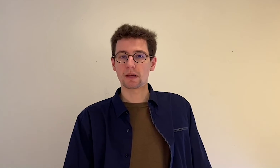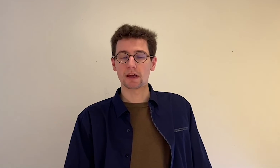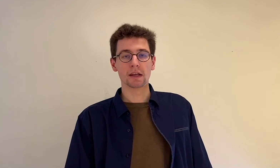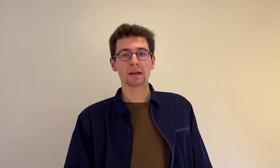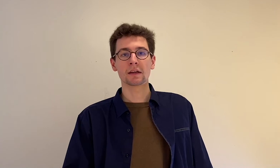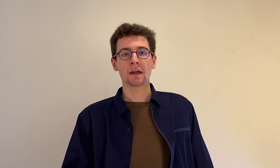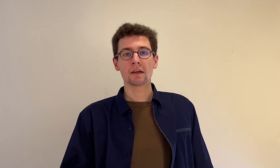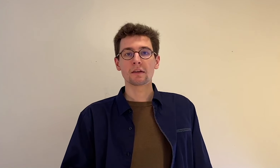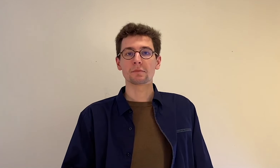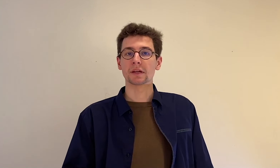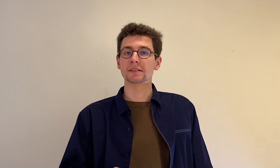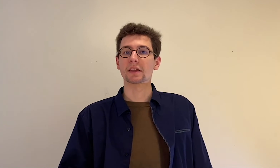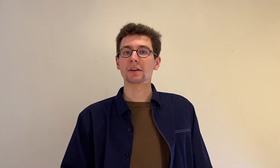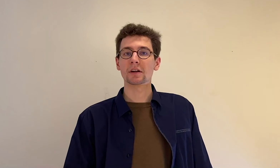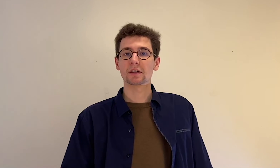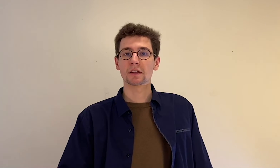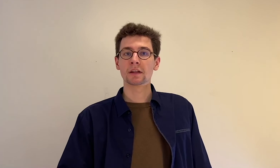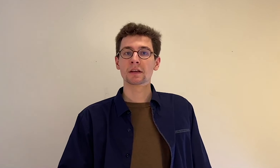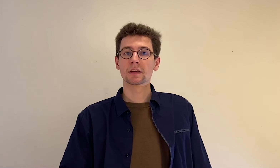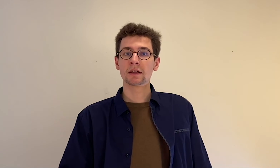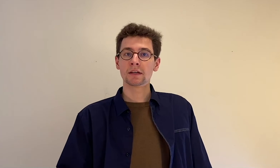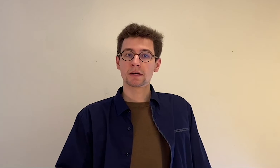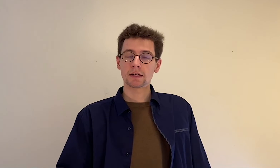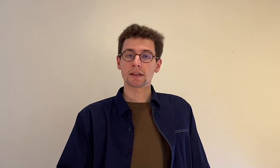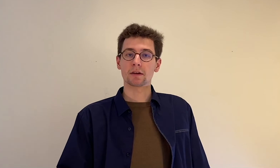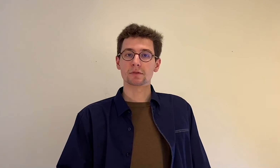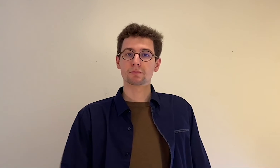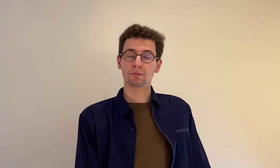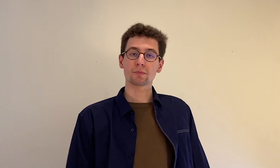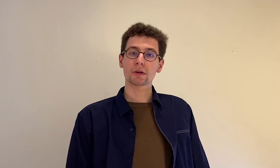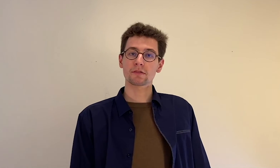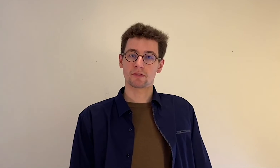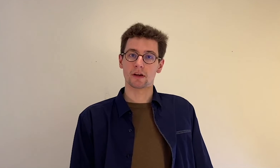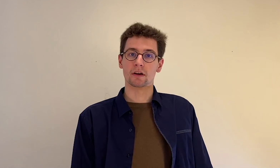mad because I thought that was pretty fair